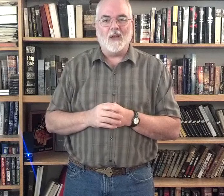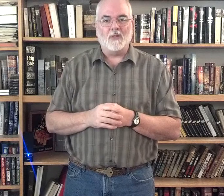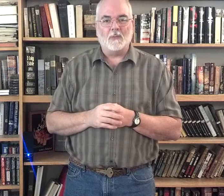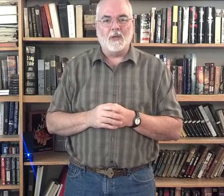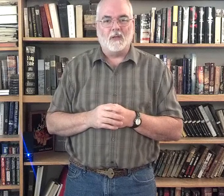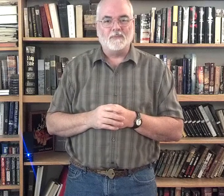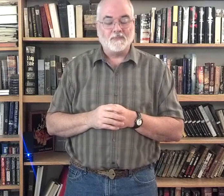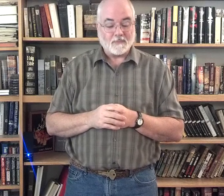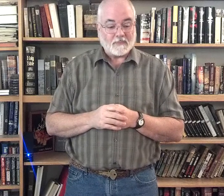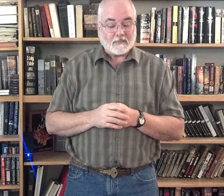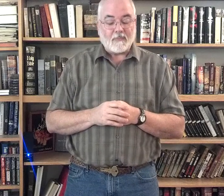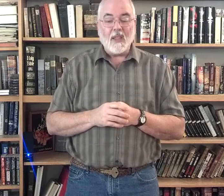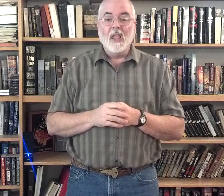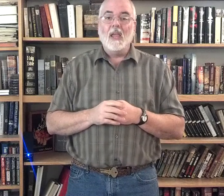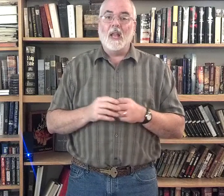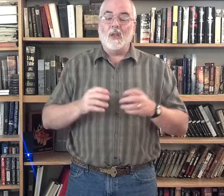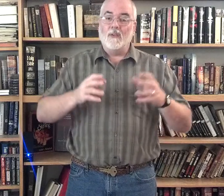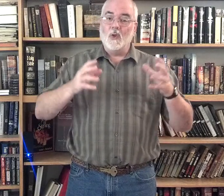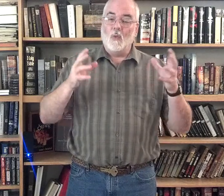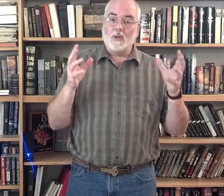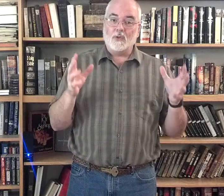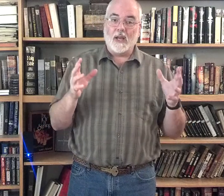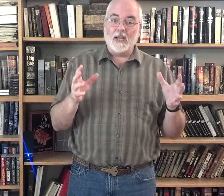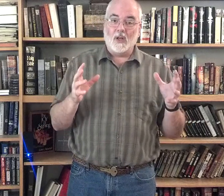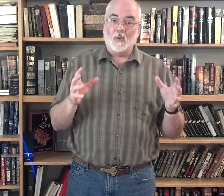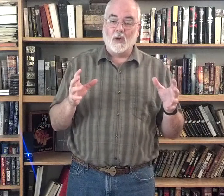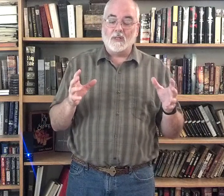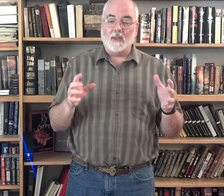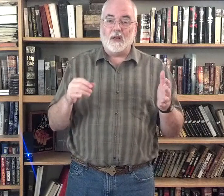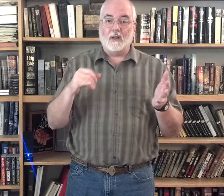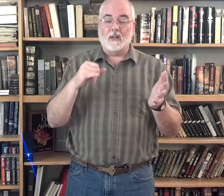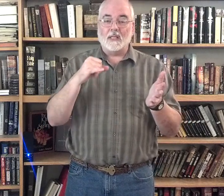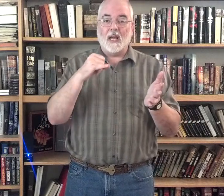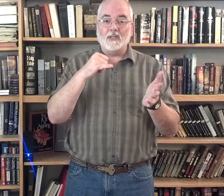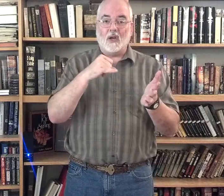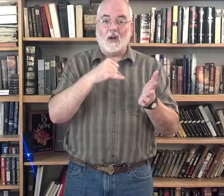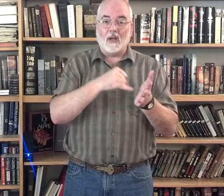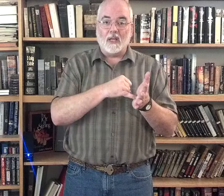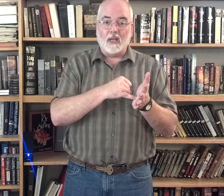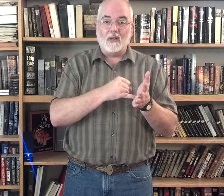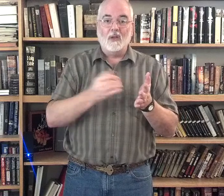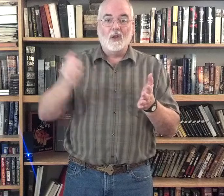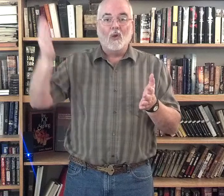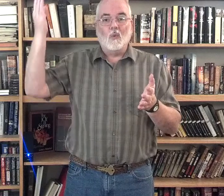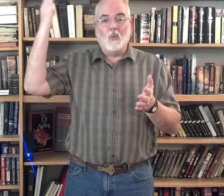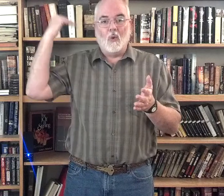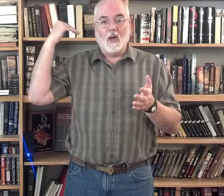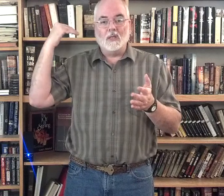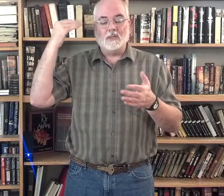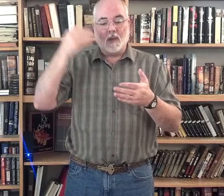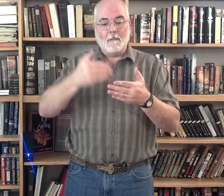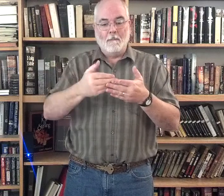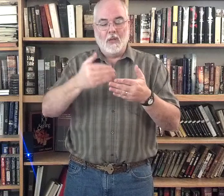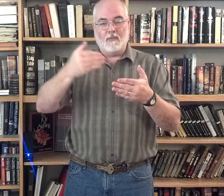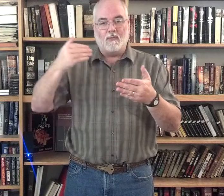to spell. Now, if you want to try to get all the words in there, the signs are, it was before.